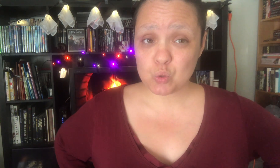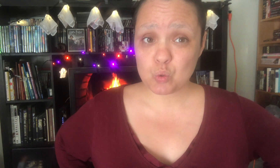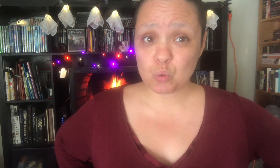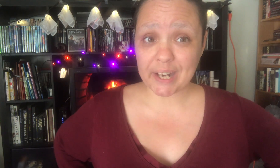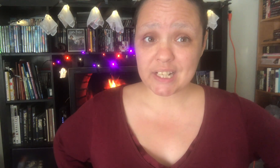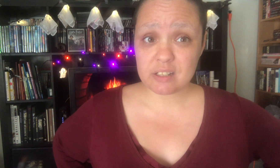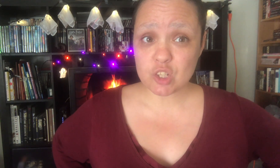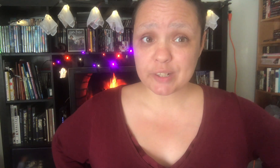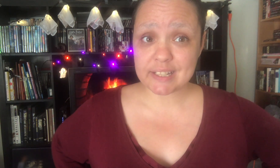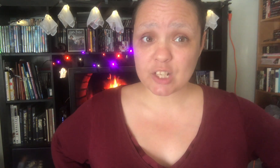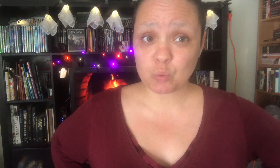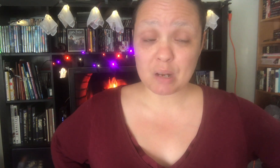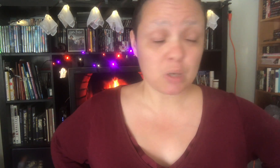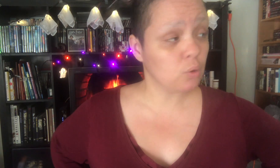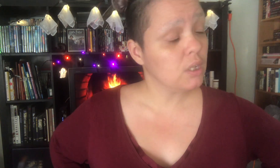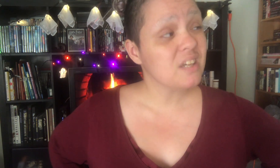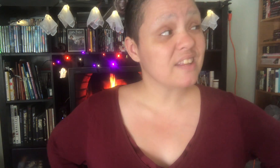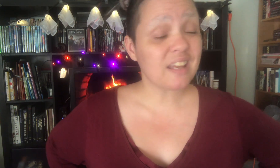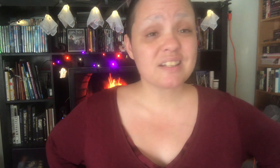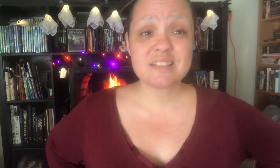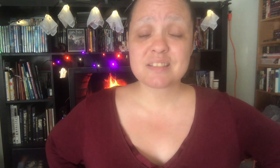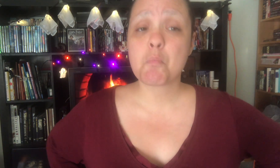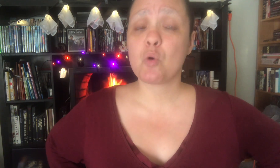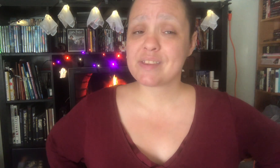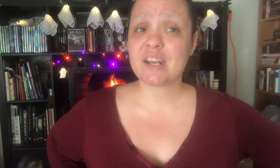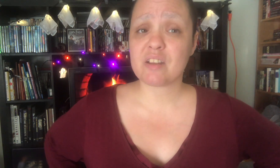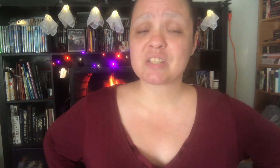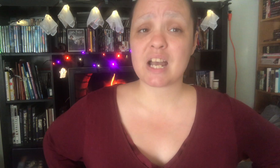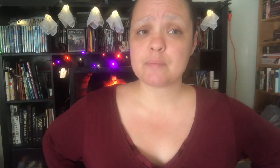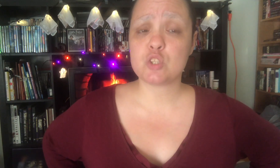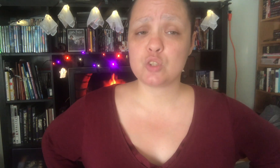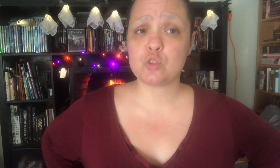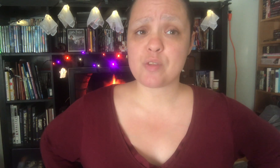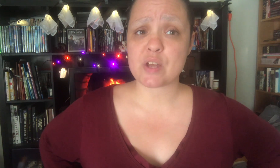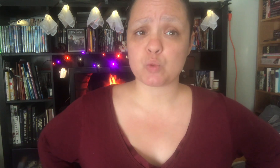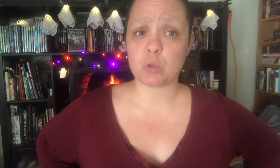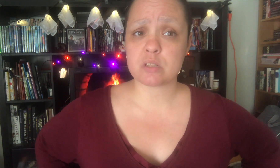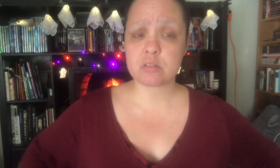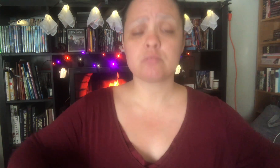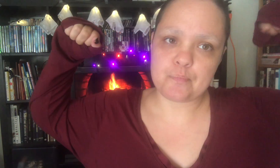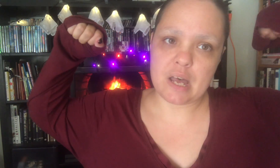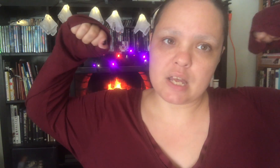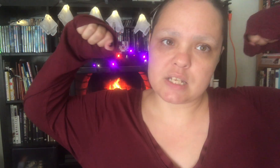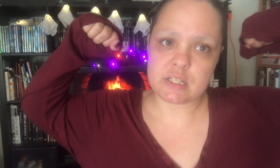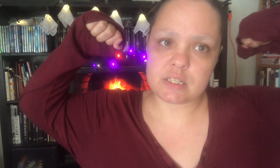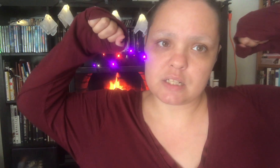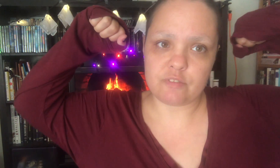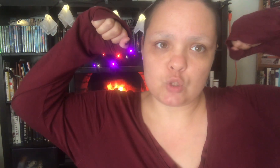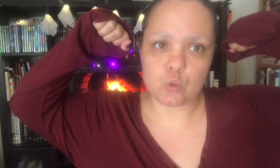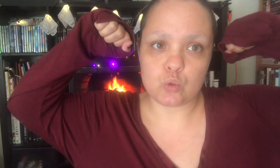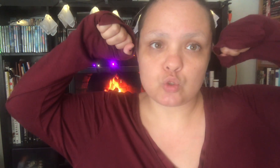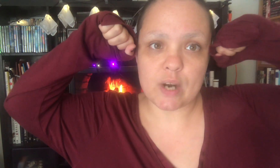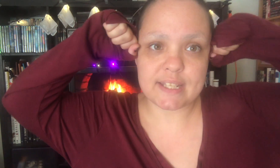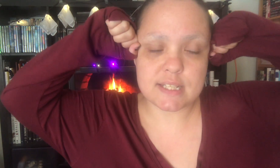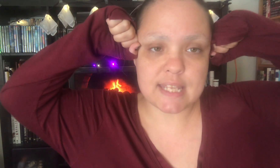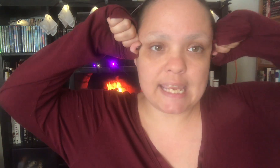writing during NaNoWriMo. That is more than enough time to do 2000 words. But if you try this thing